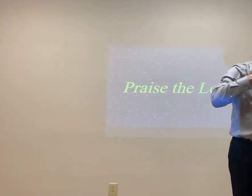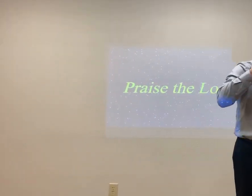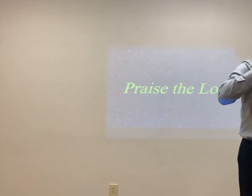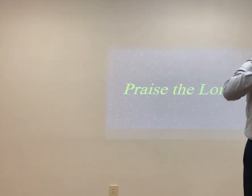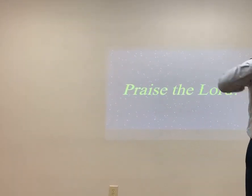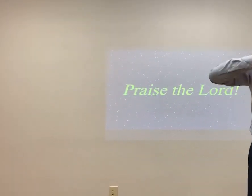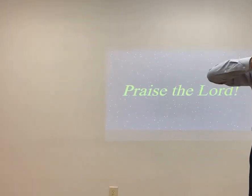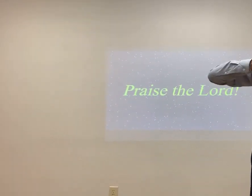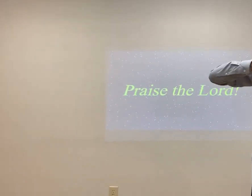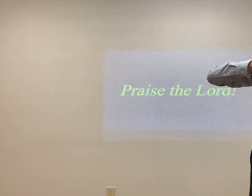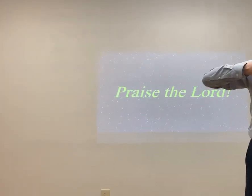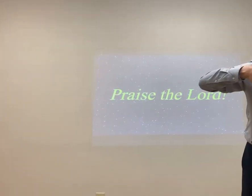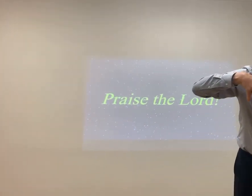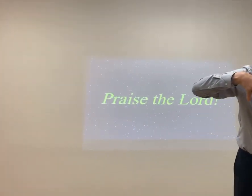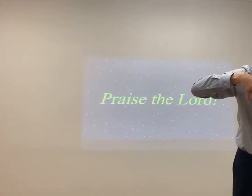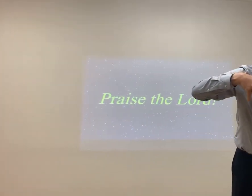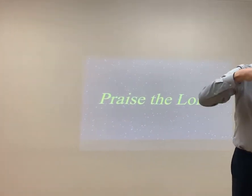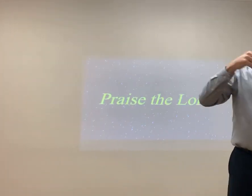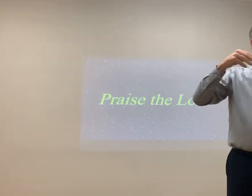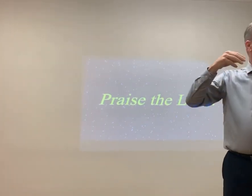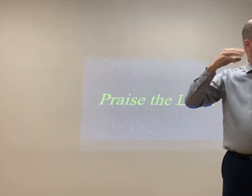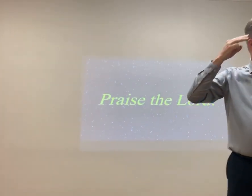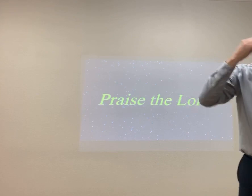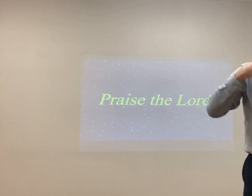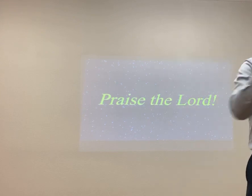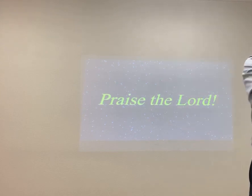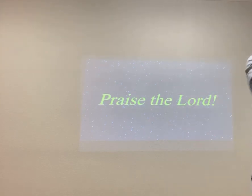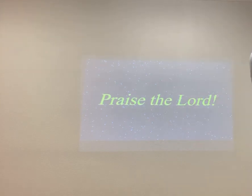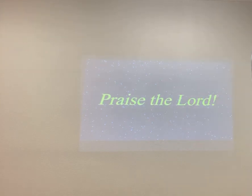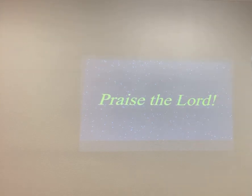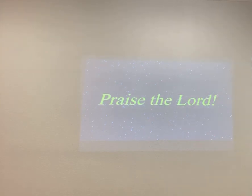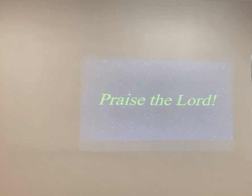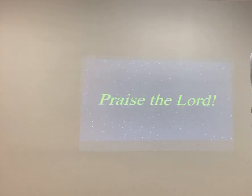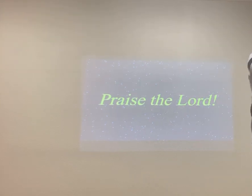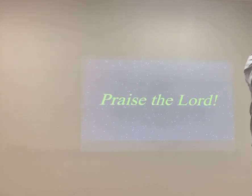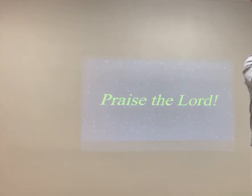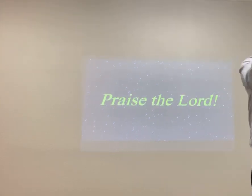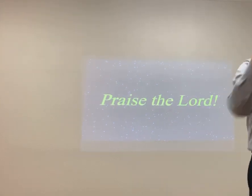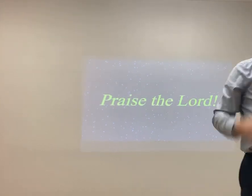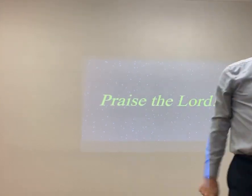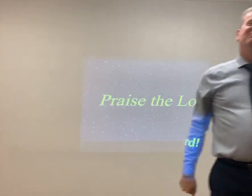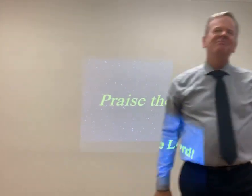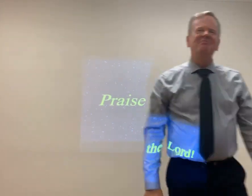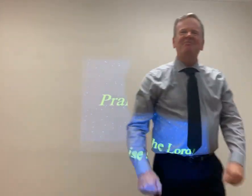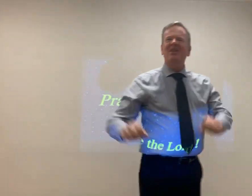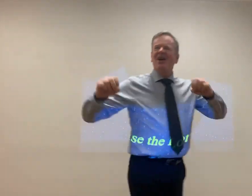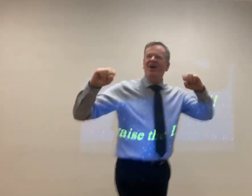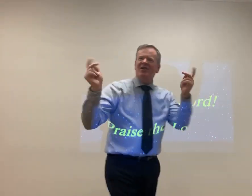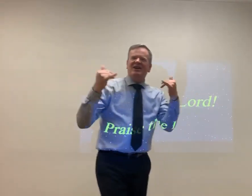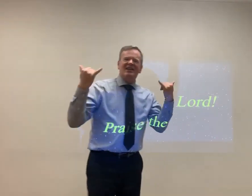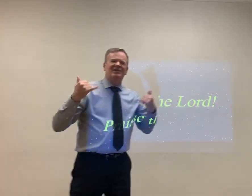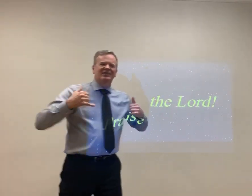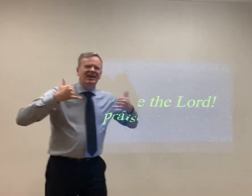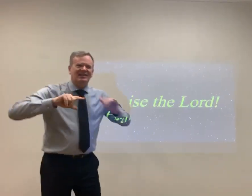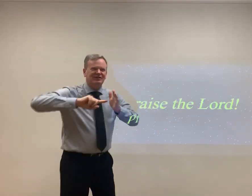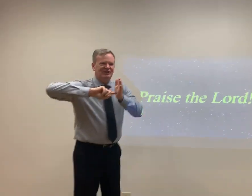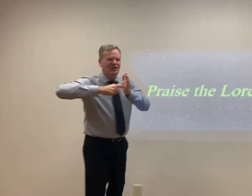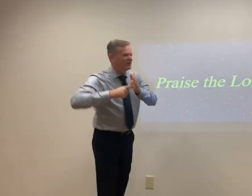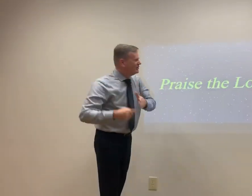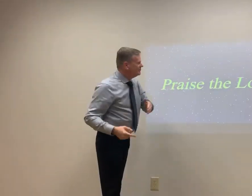Mackenzie's. We haven't given you a sign name yet. Oh, no, we have? Oh, perfect. There we go. That's your sign name. Perfect. Okay. Now let's go